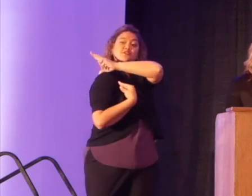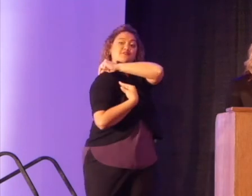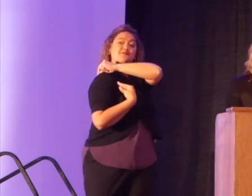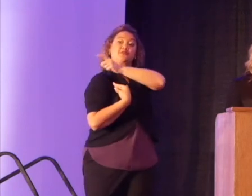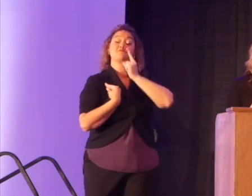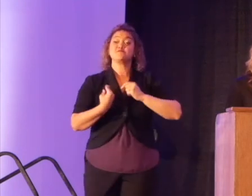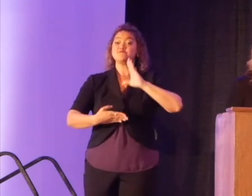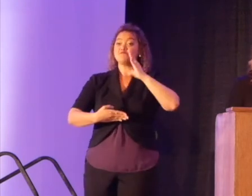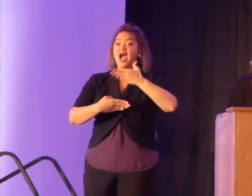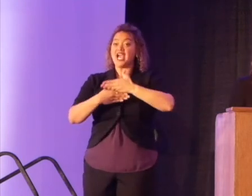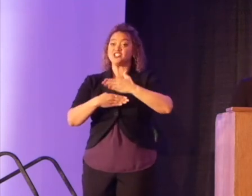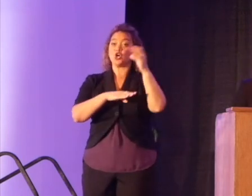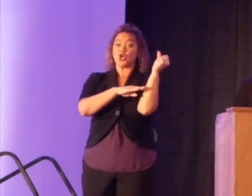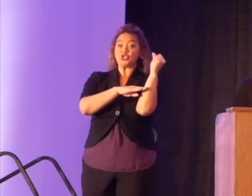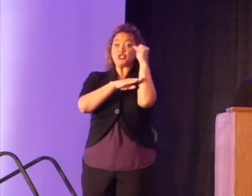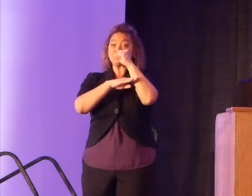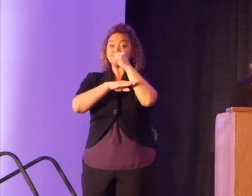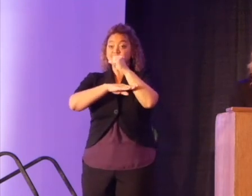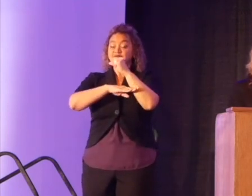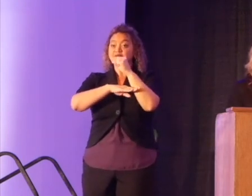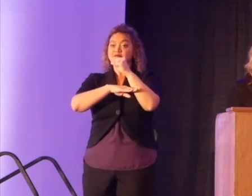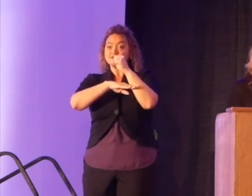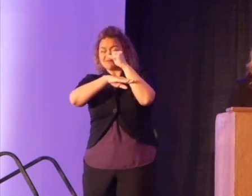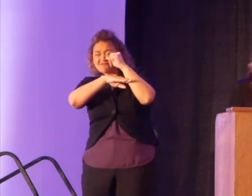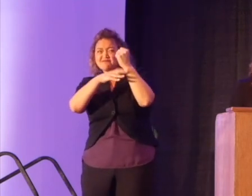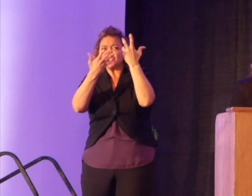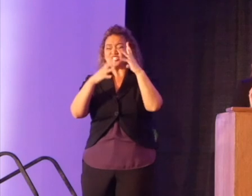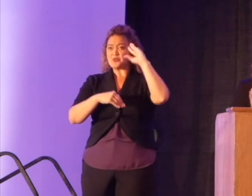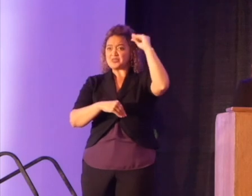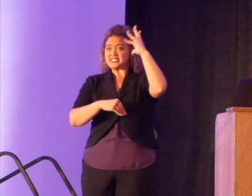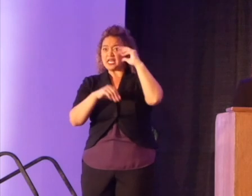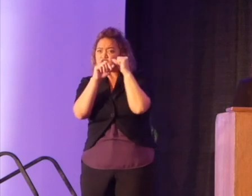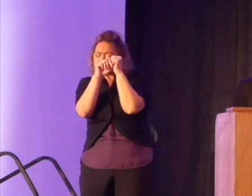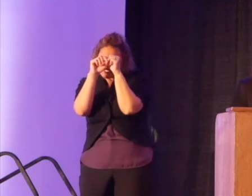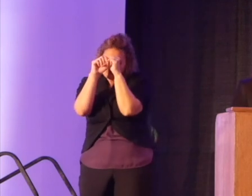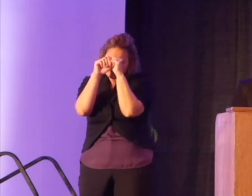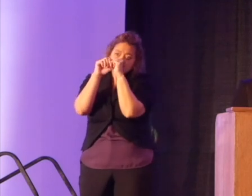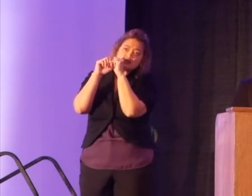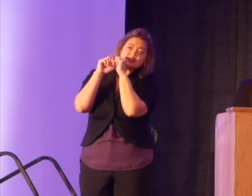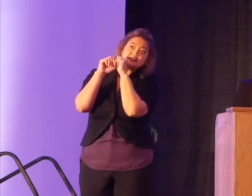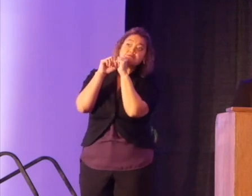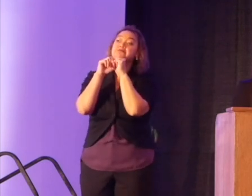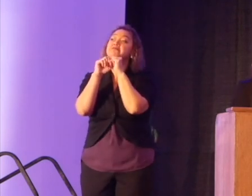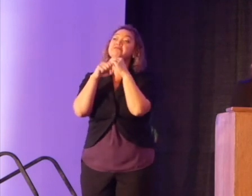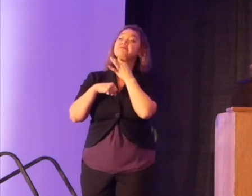infant daughter ducked her head into the nook of my arm to ward off the sun. Peeking out every so often to satisfy her curious gaze, as